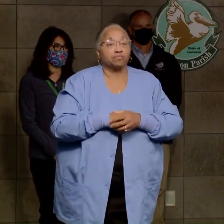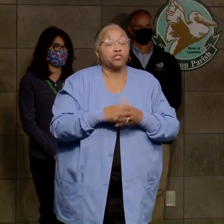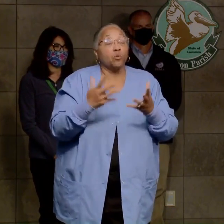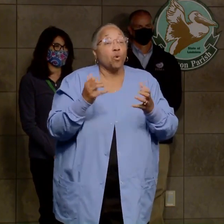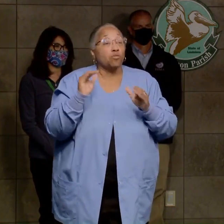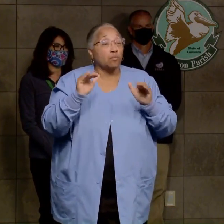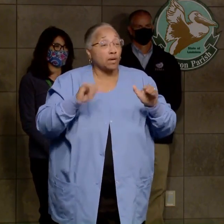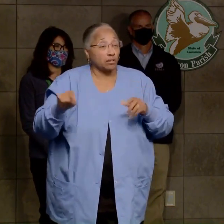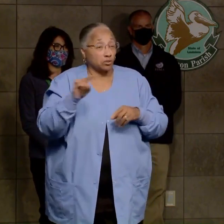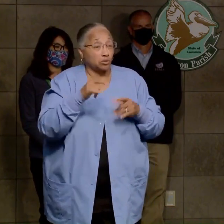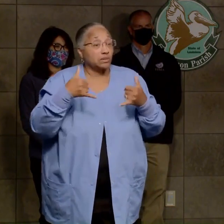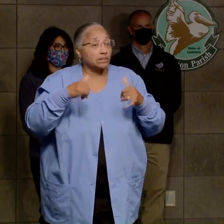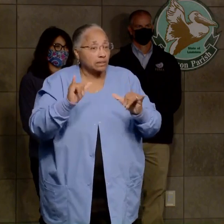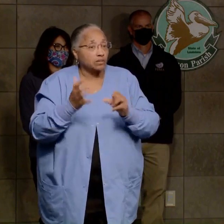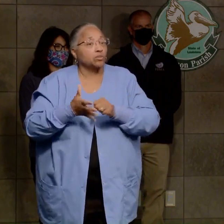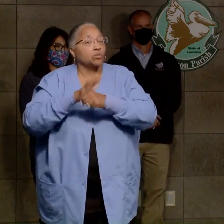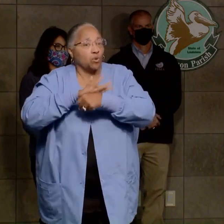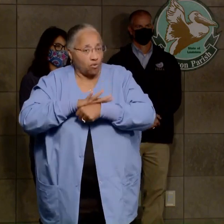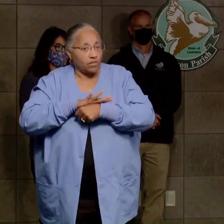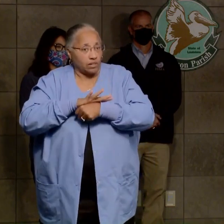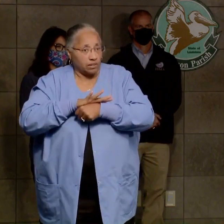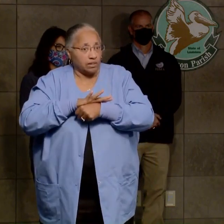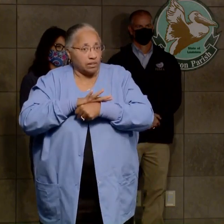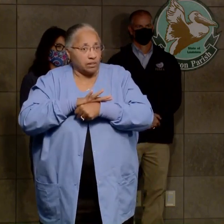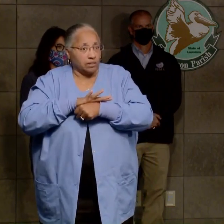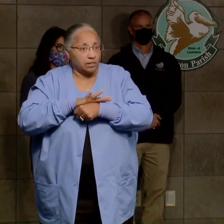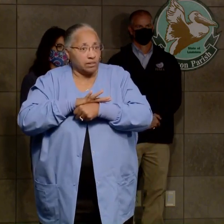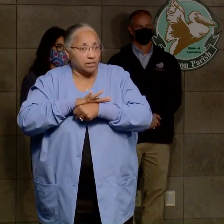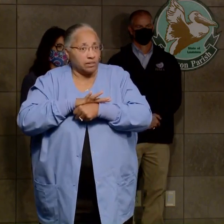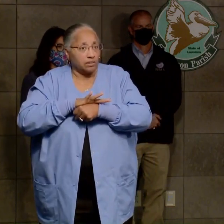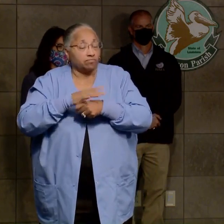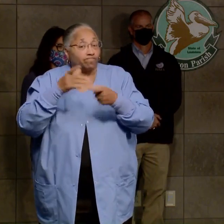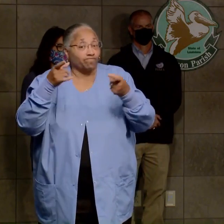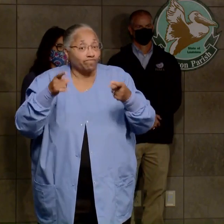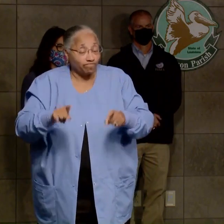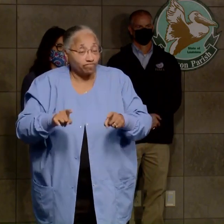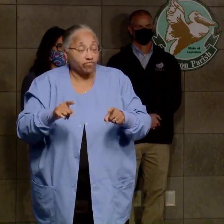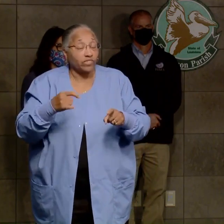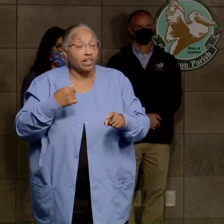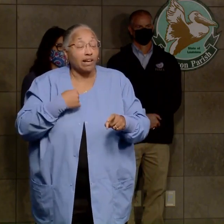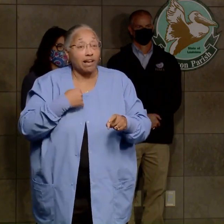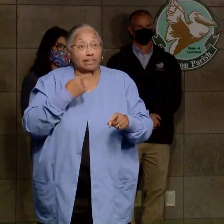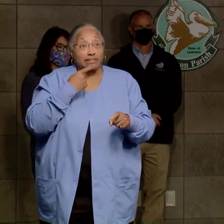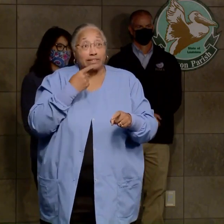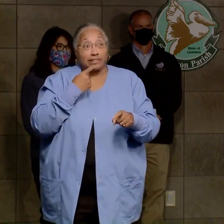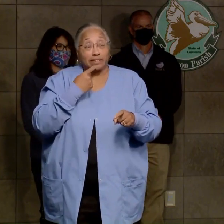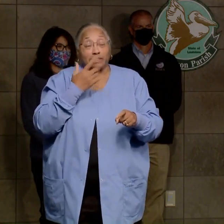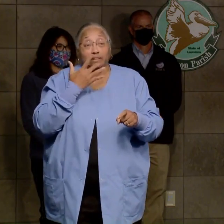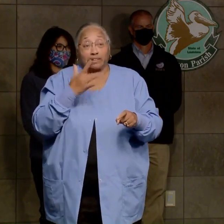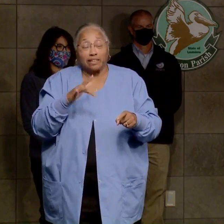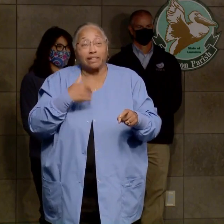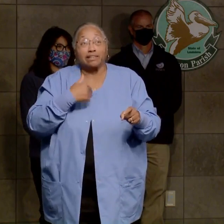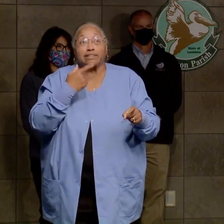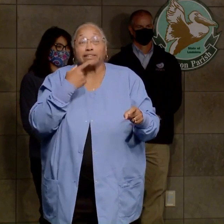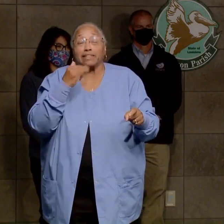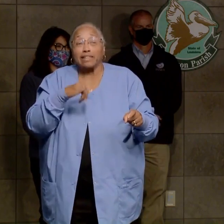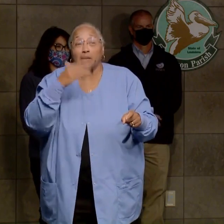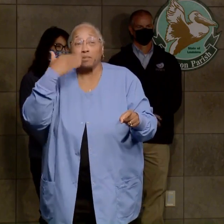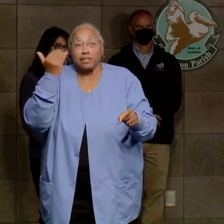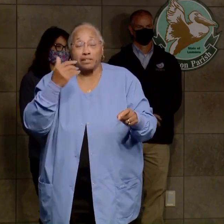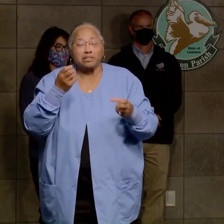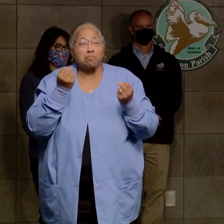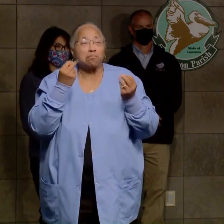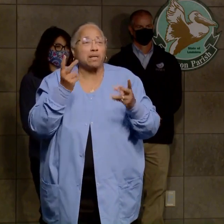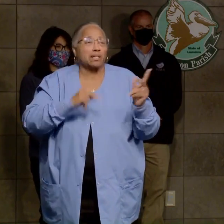are in a COVID environment, and while we are very fortunate, and I say fortunate, I think it's because of the cooperation of so many